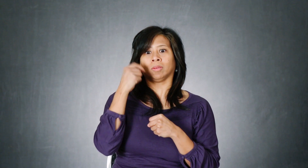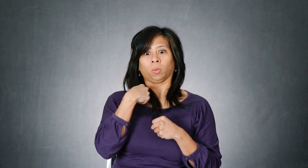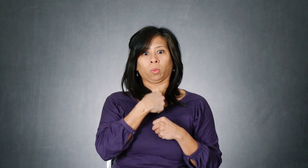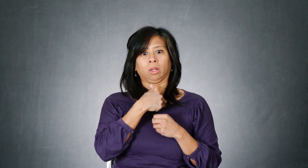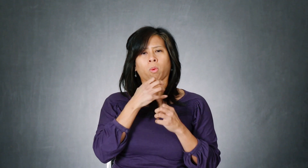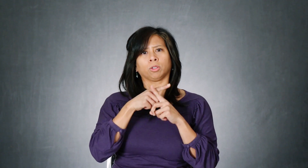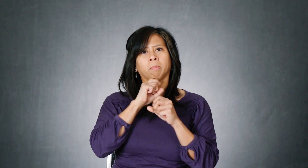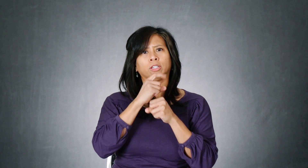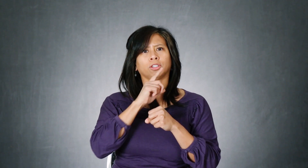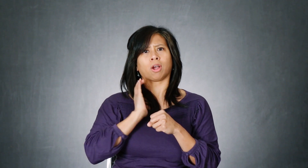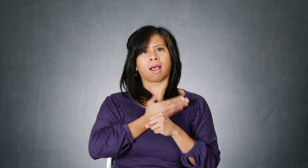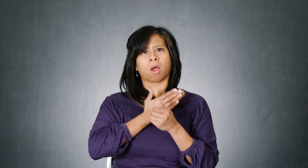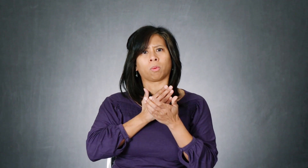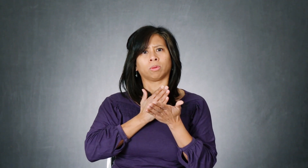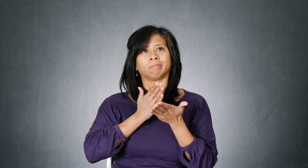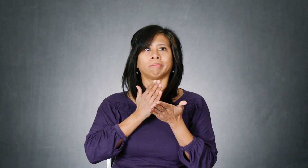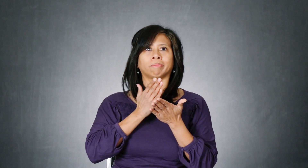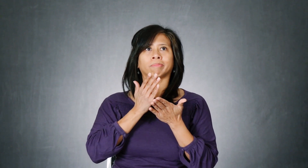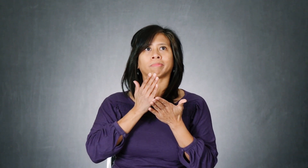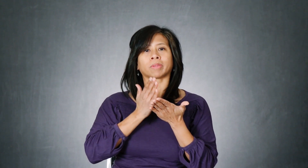We want to make sure that our rights in the community are protected.